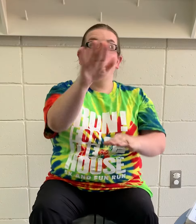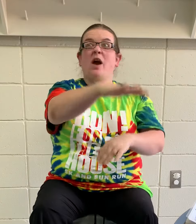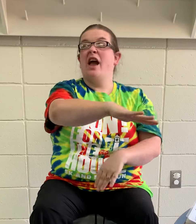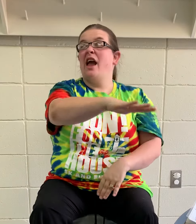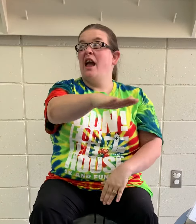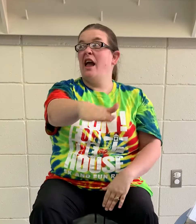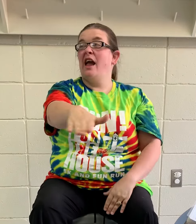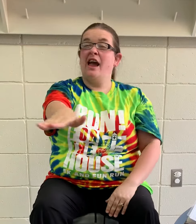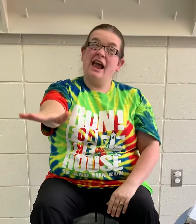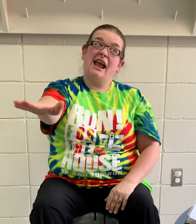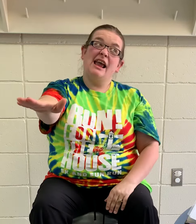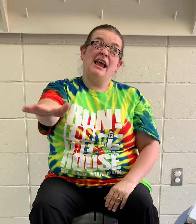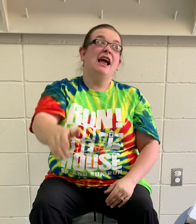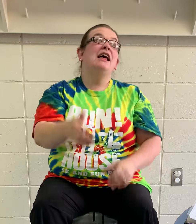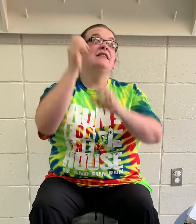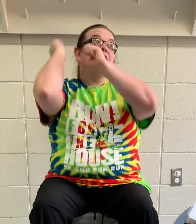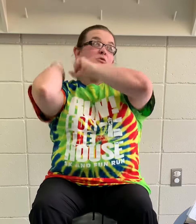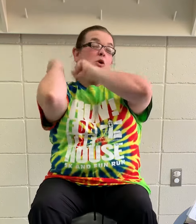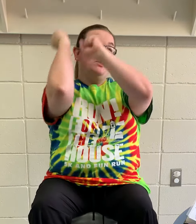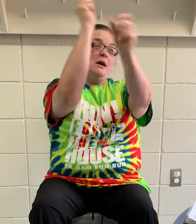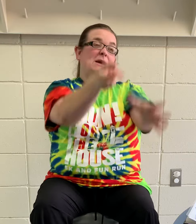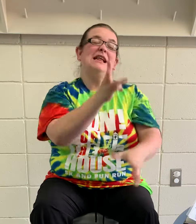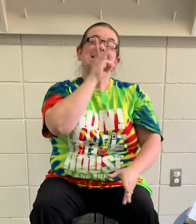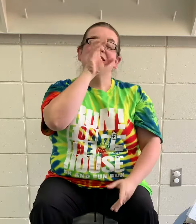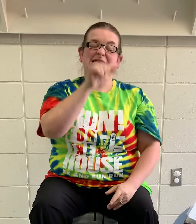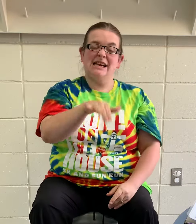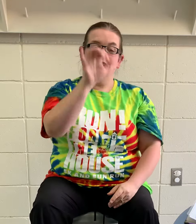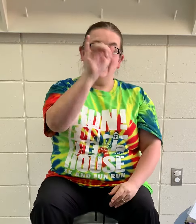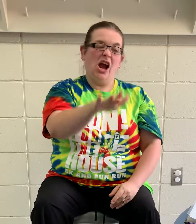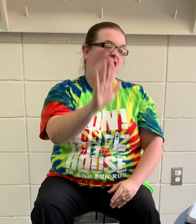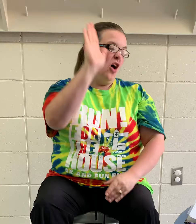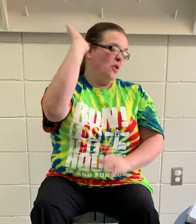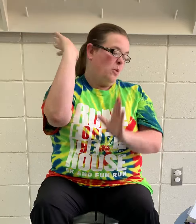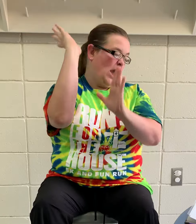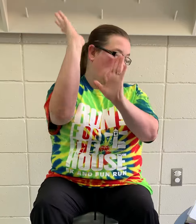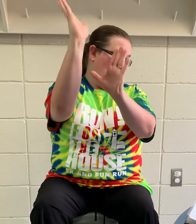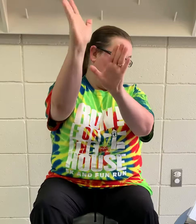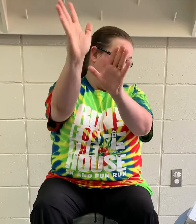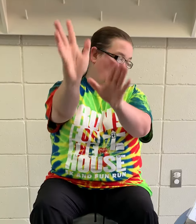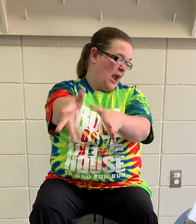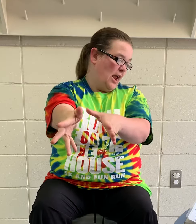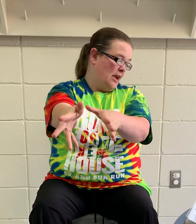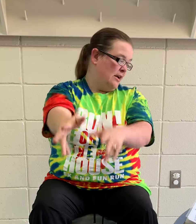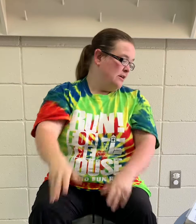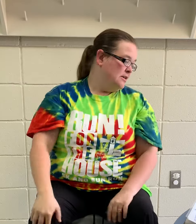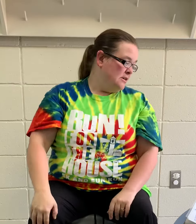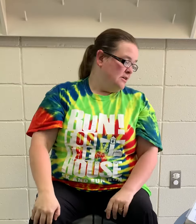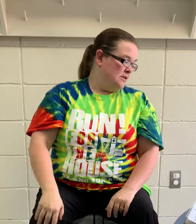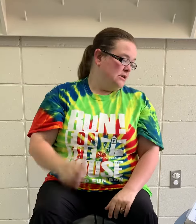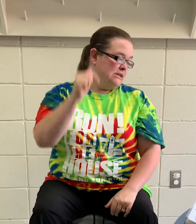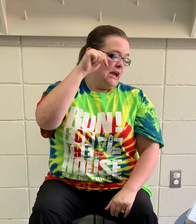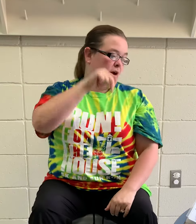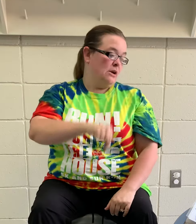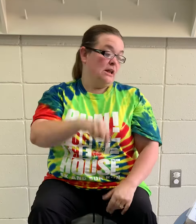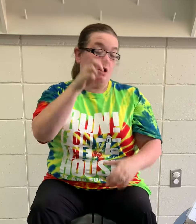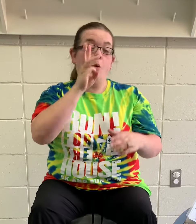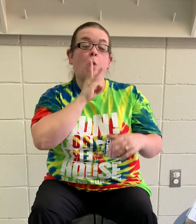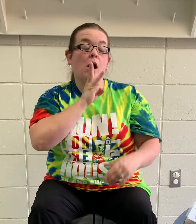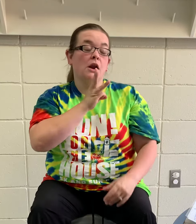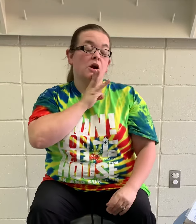way. They threw him in the sea all the way. Way, down in the water,